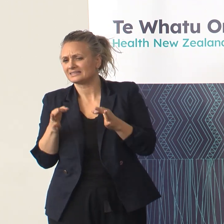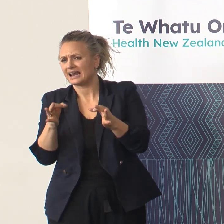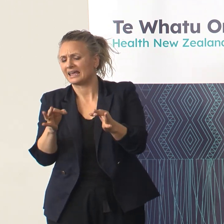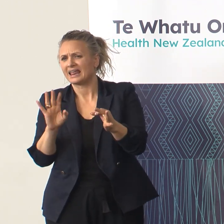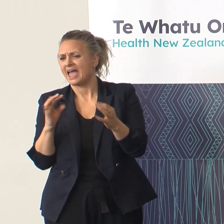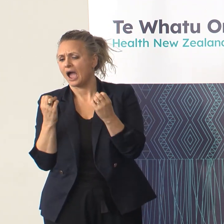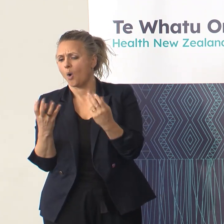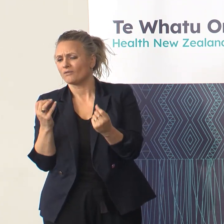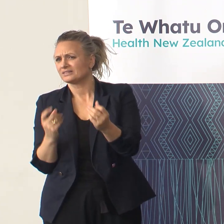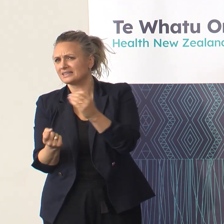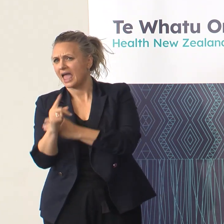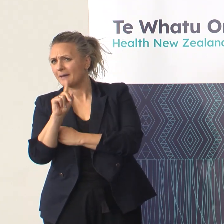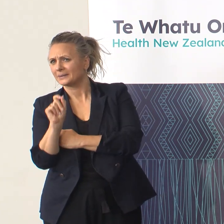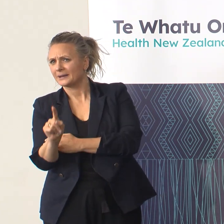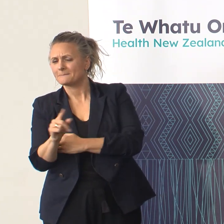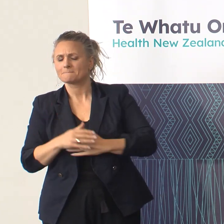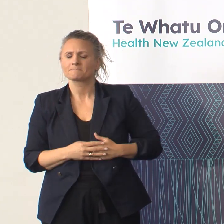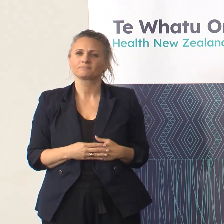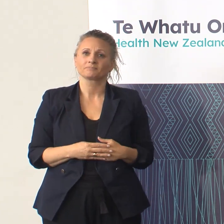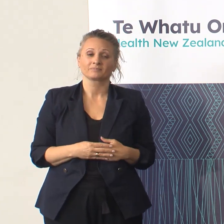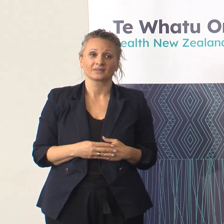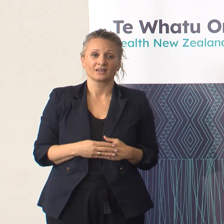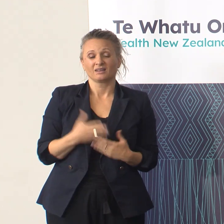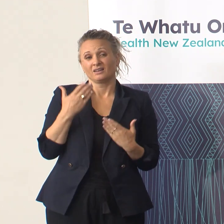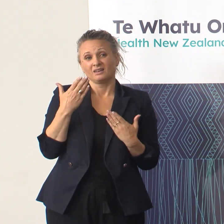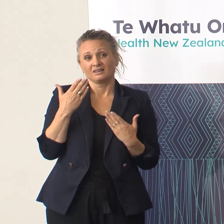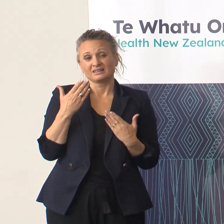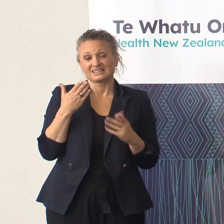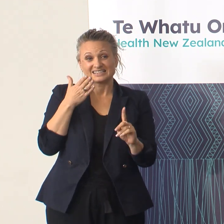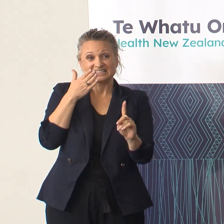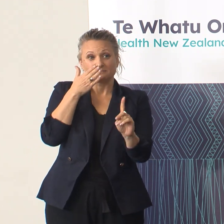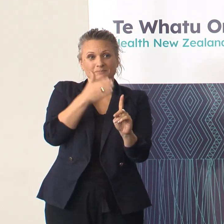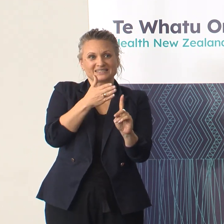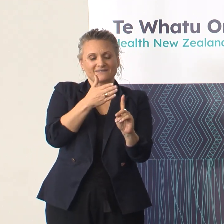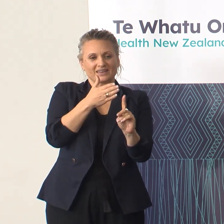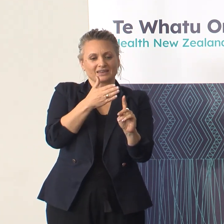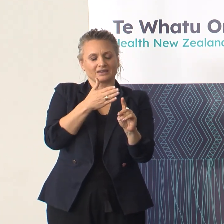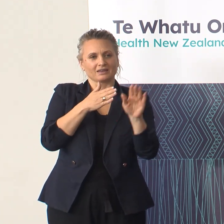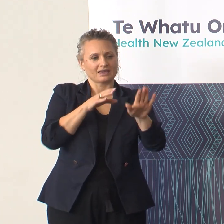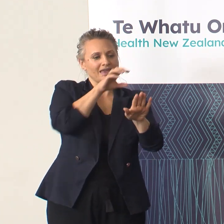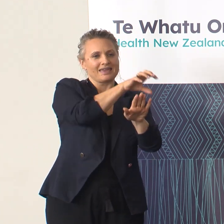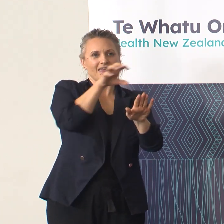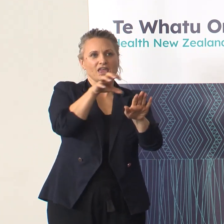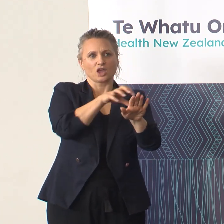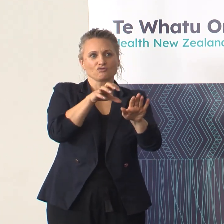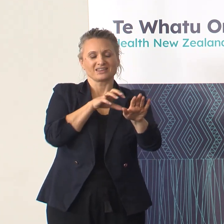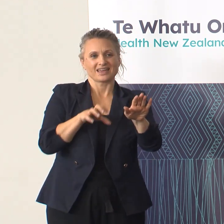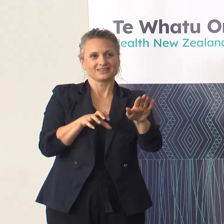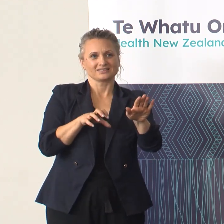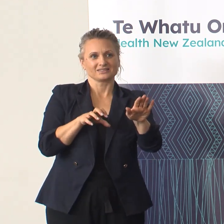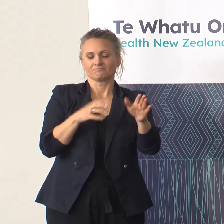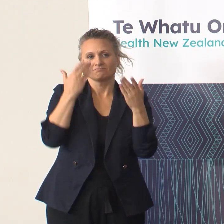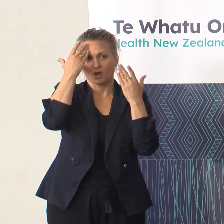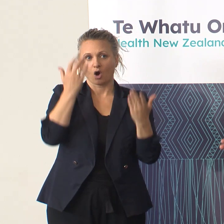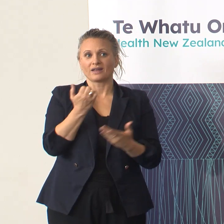often that's happening? I don't have the specifics district by district, but everywhere is managing to do more than we